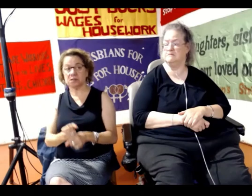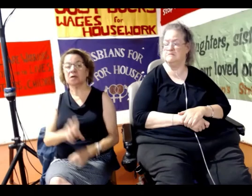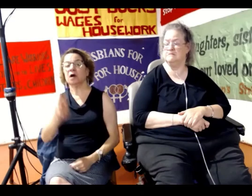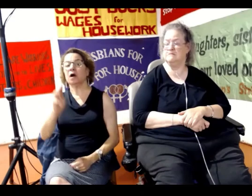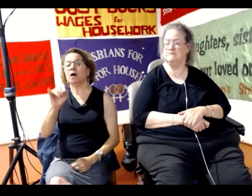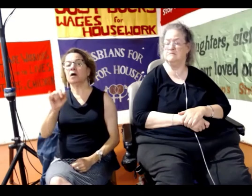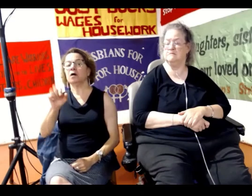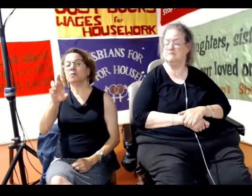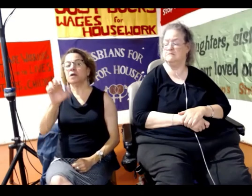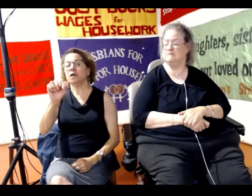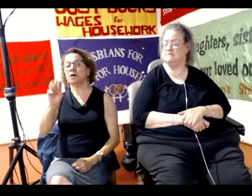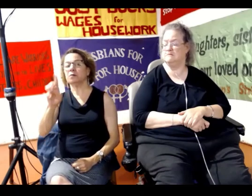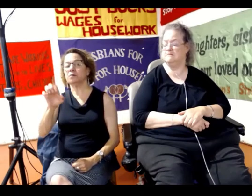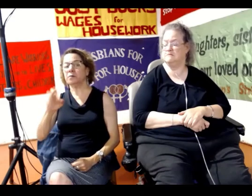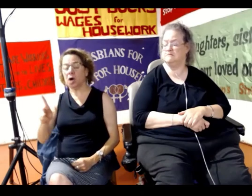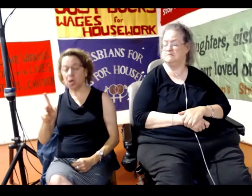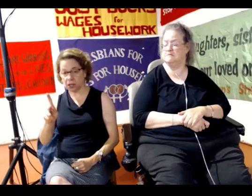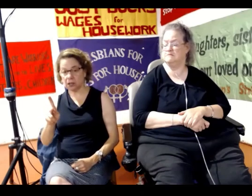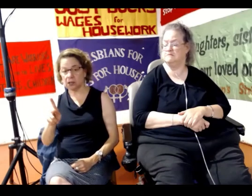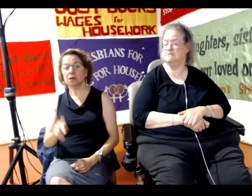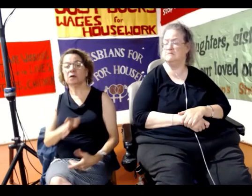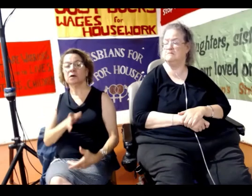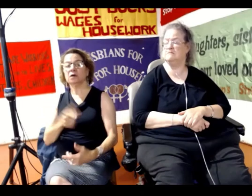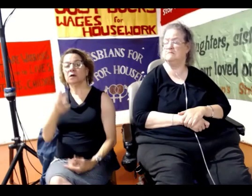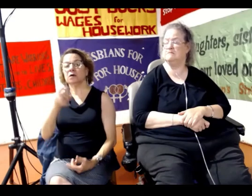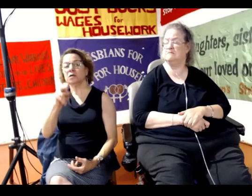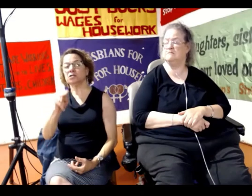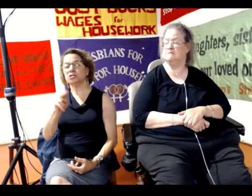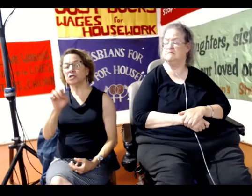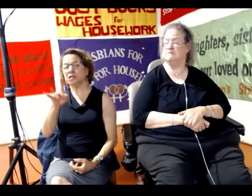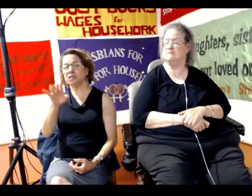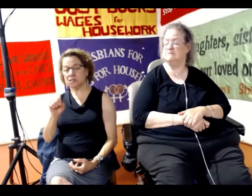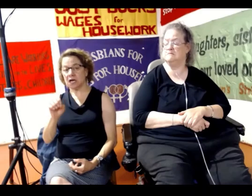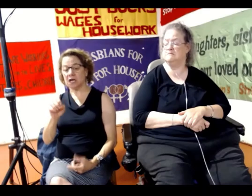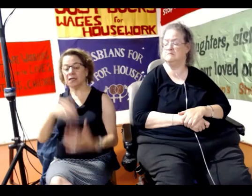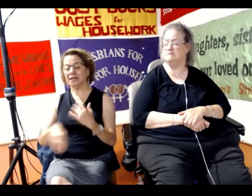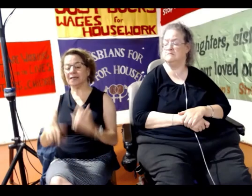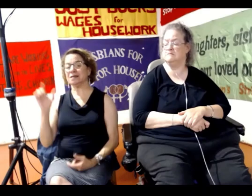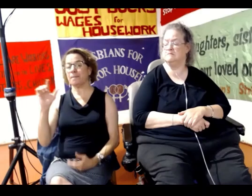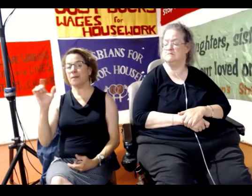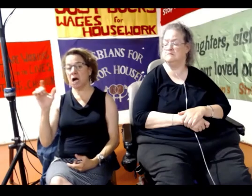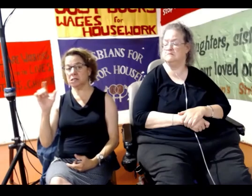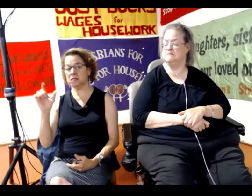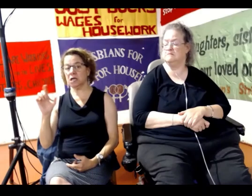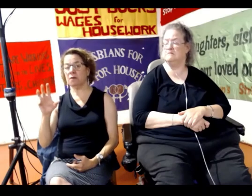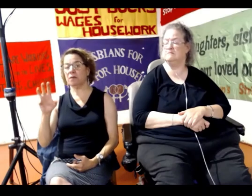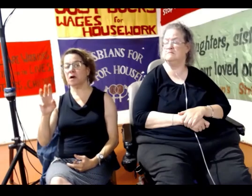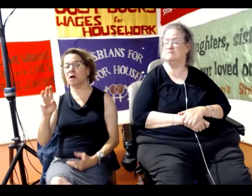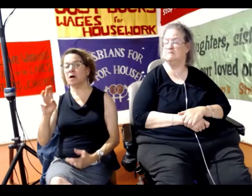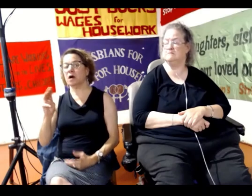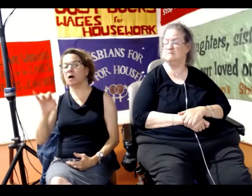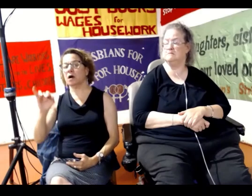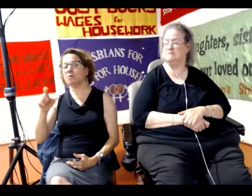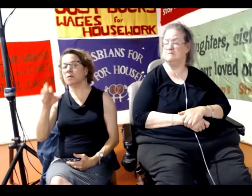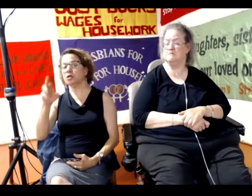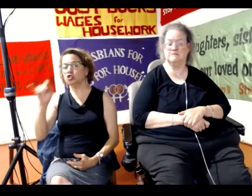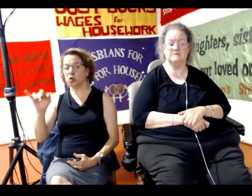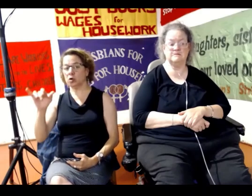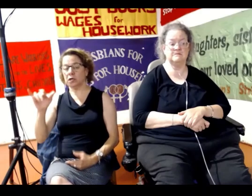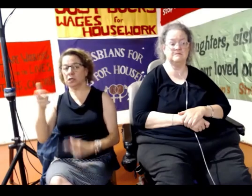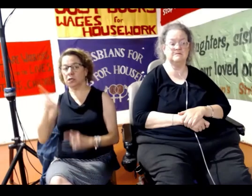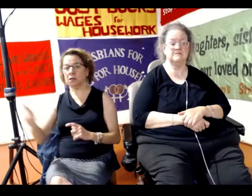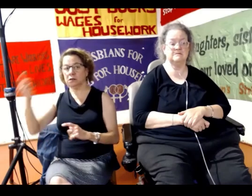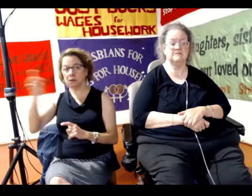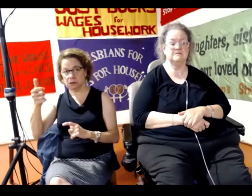to commit genocide against the Muslim minority Rohingya people. We need some help updating this,